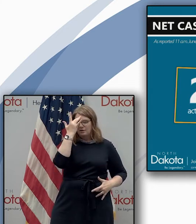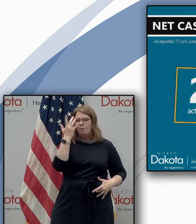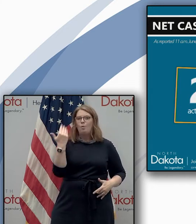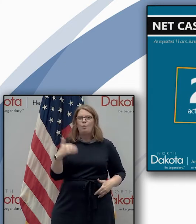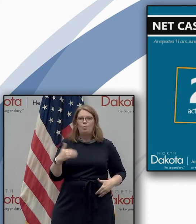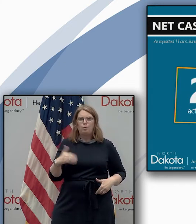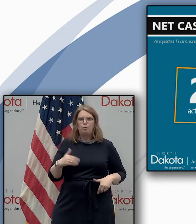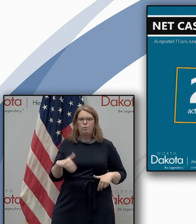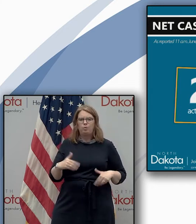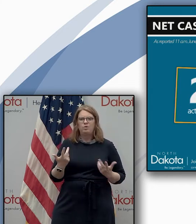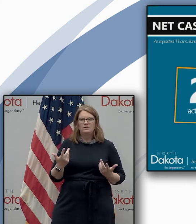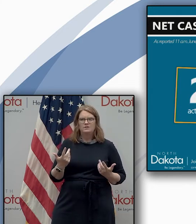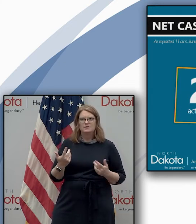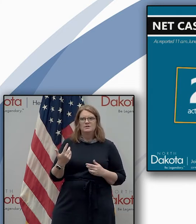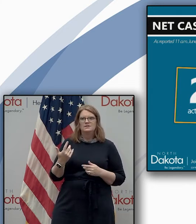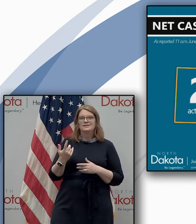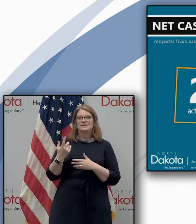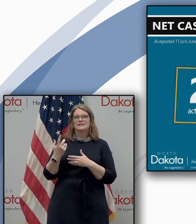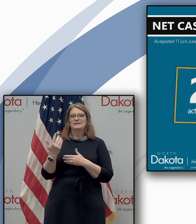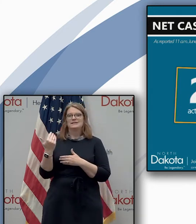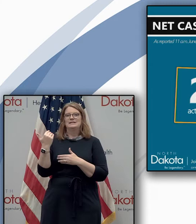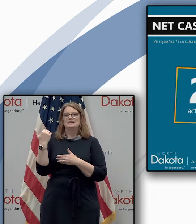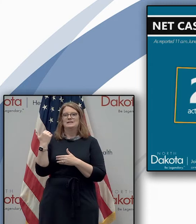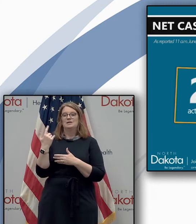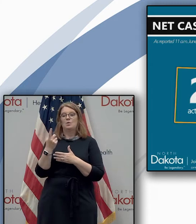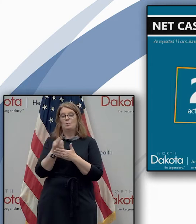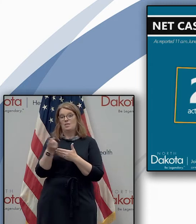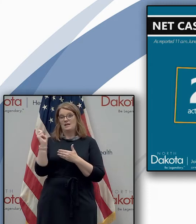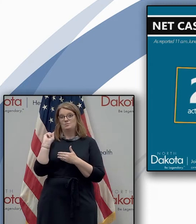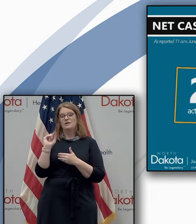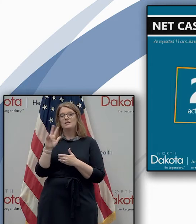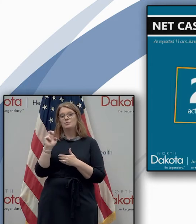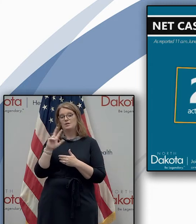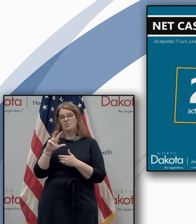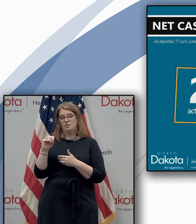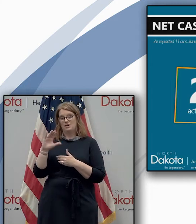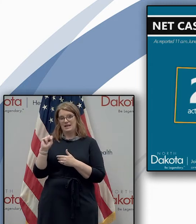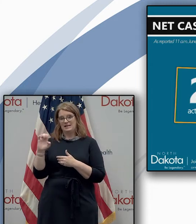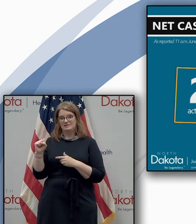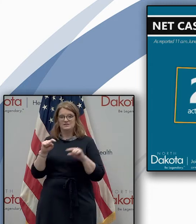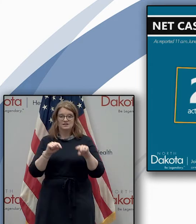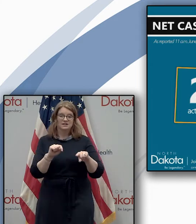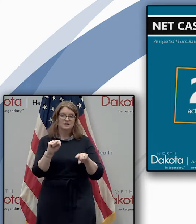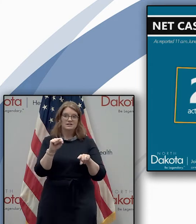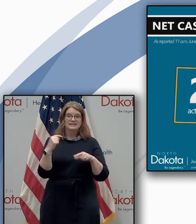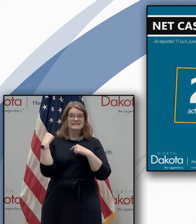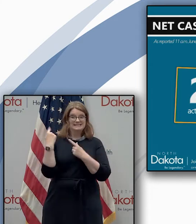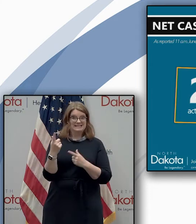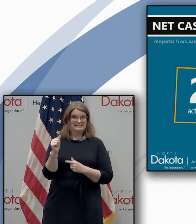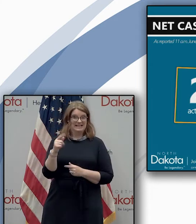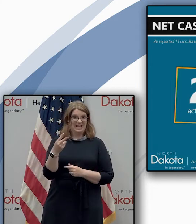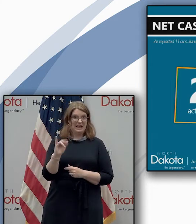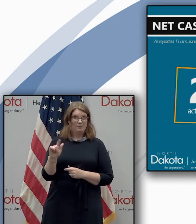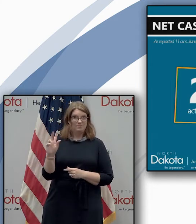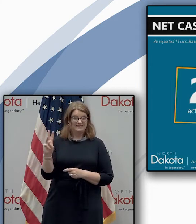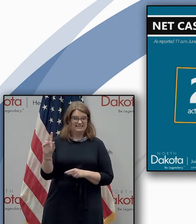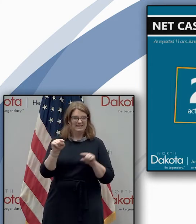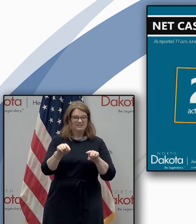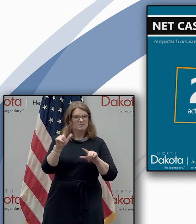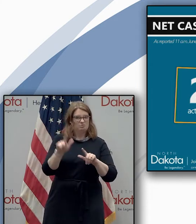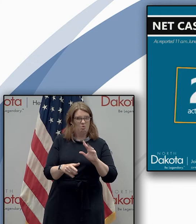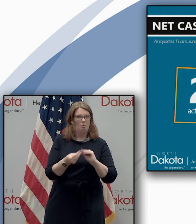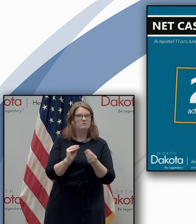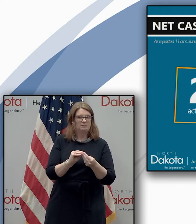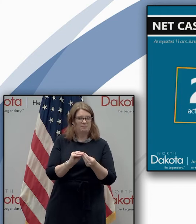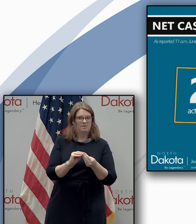from 330 active cases a week ago and it's the lowest number of active cases since April 16th so